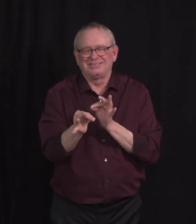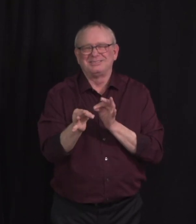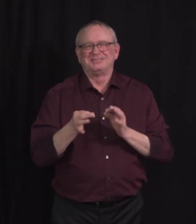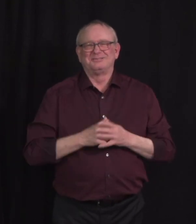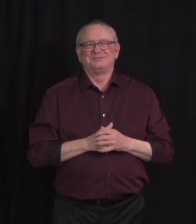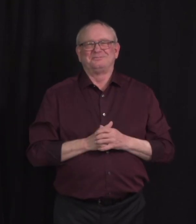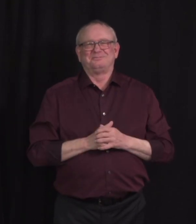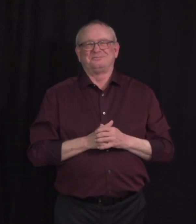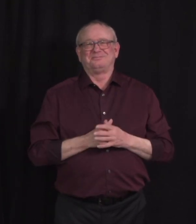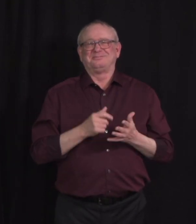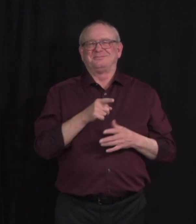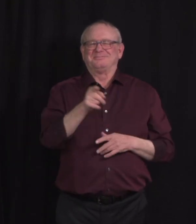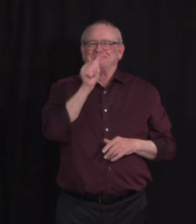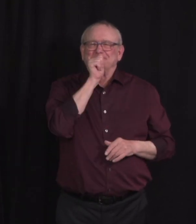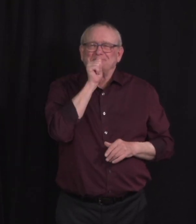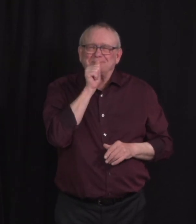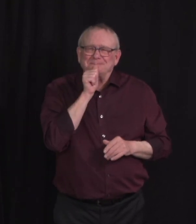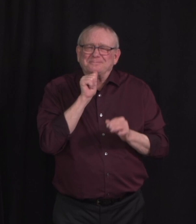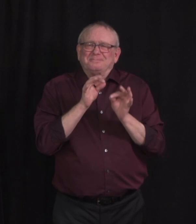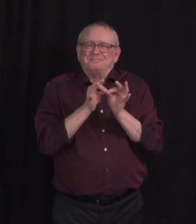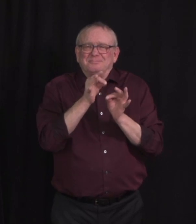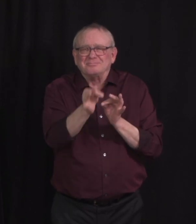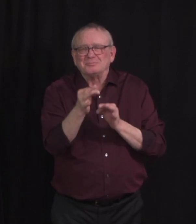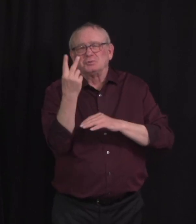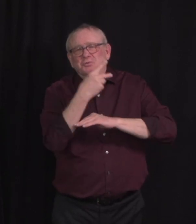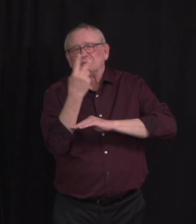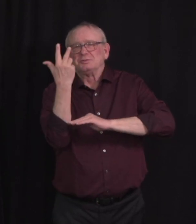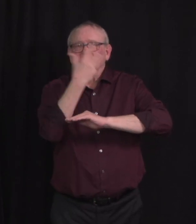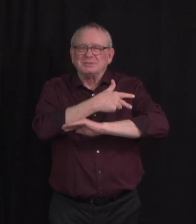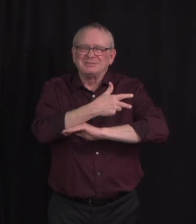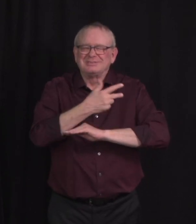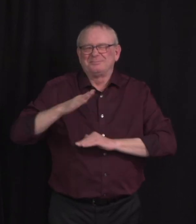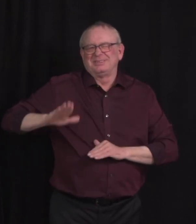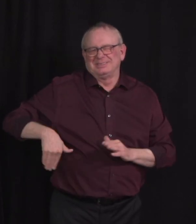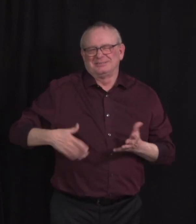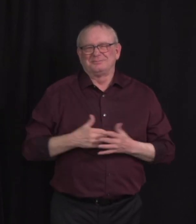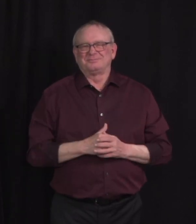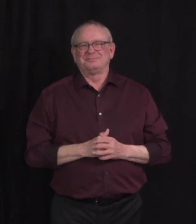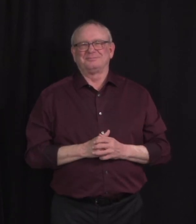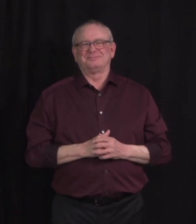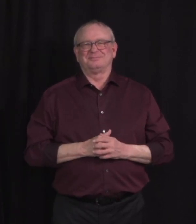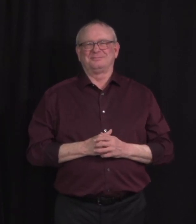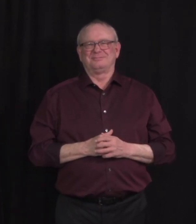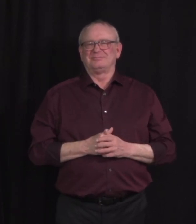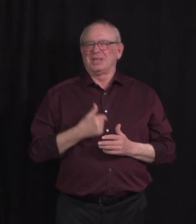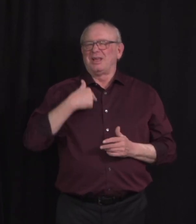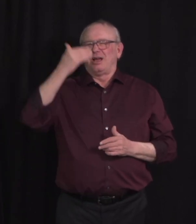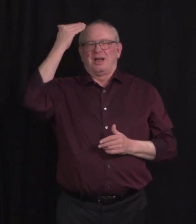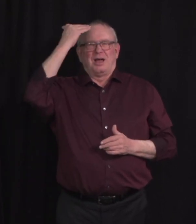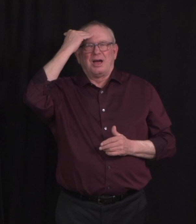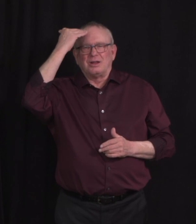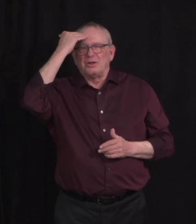which will get their vaccines a few days later than expected. We understand that these sorts of delays are frustrating